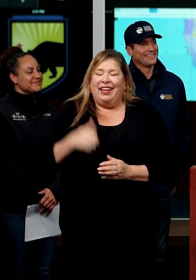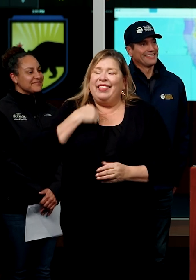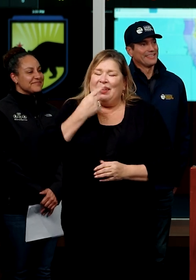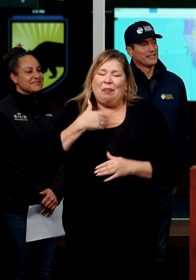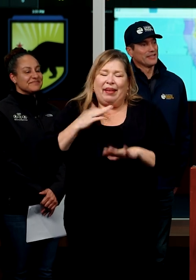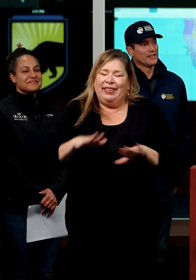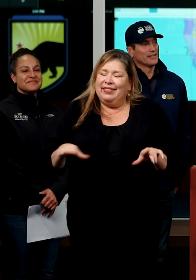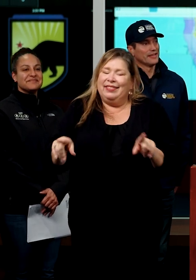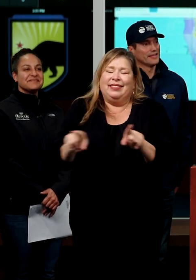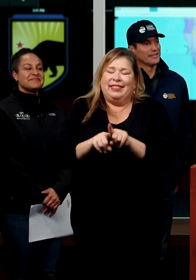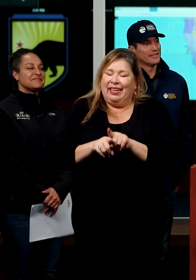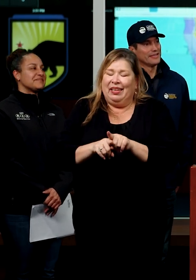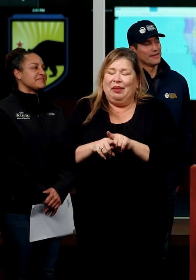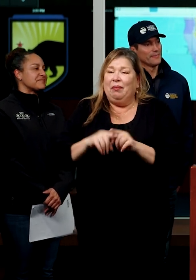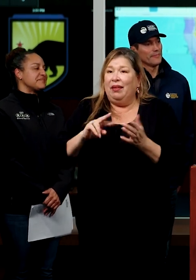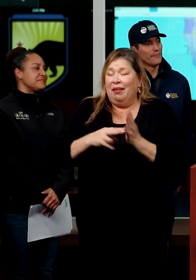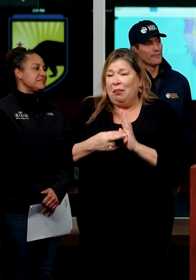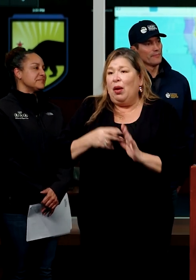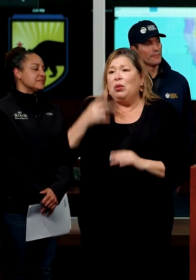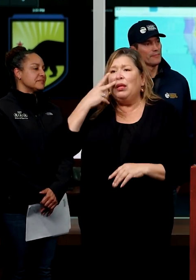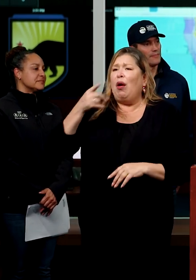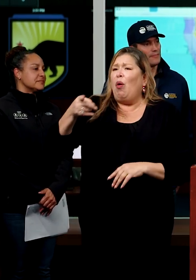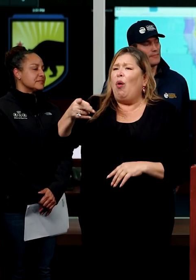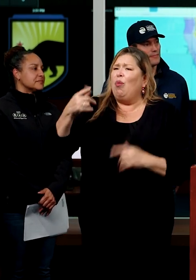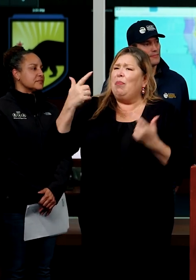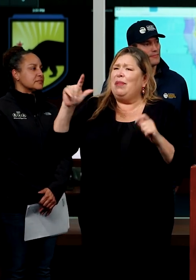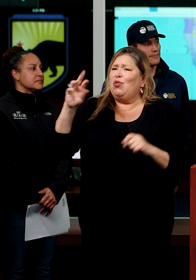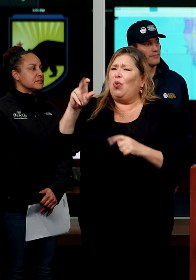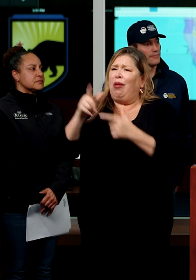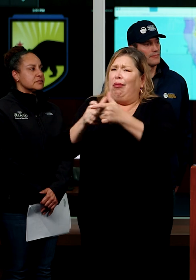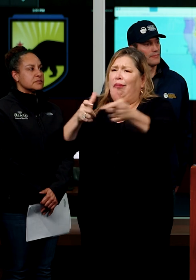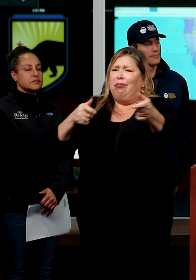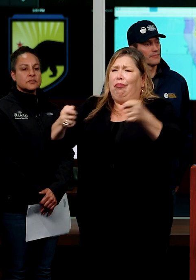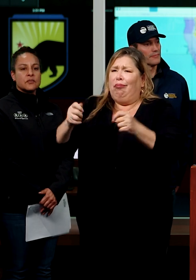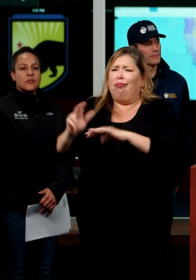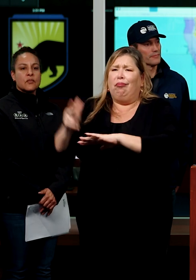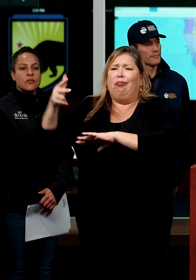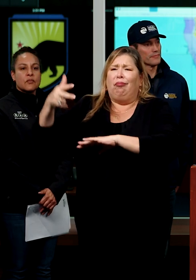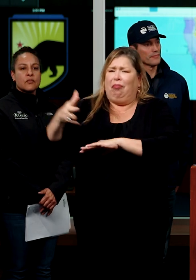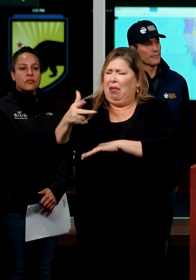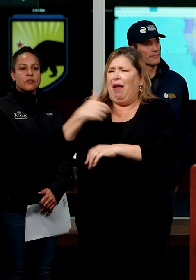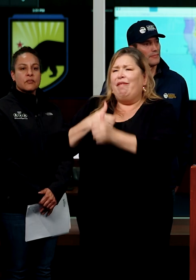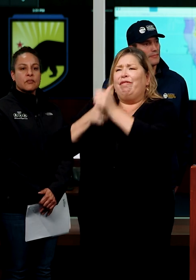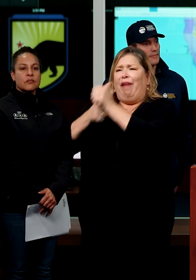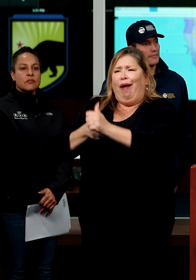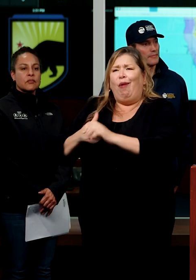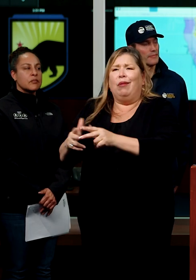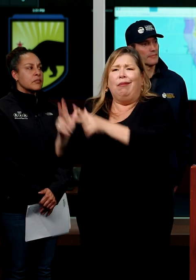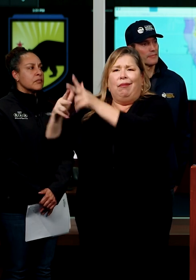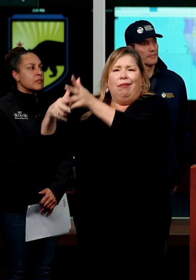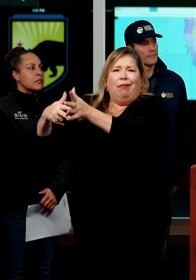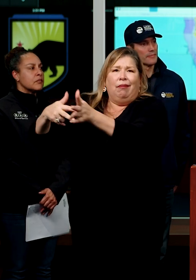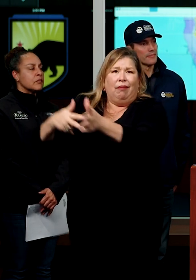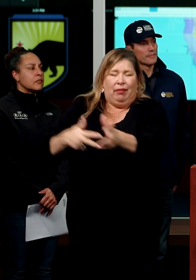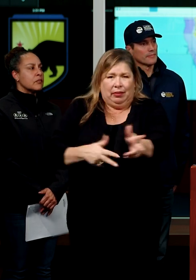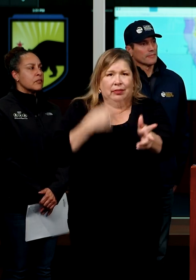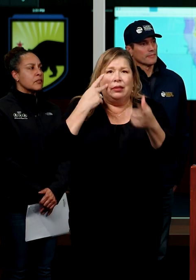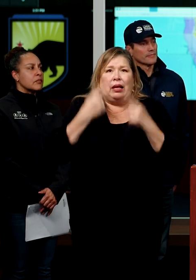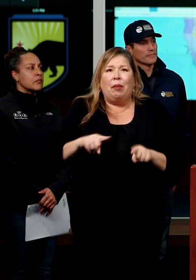hourly basis. Um, and so you say, well, there's a big rig and well, that person's doing it. I'll just follow the big rig. You saw that on 99.